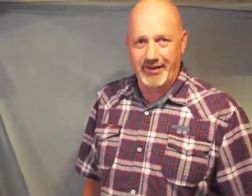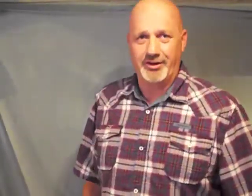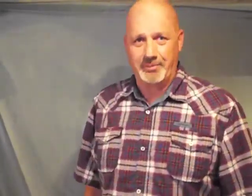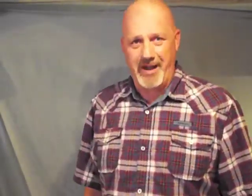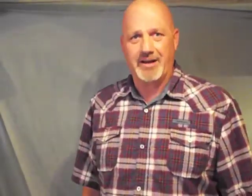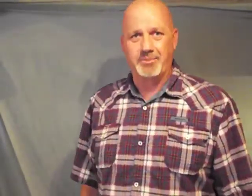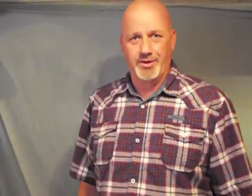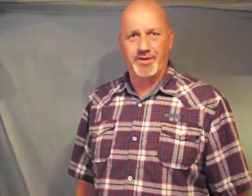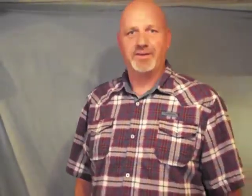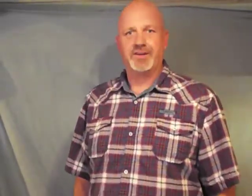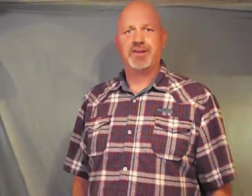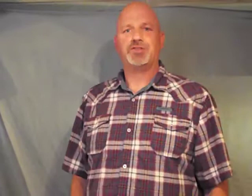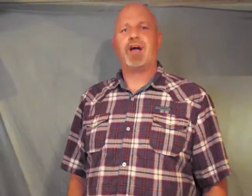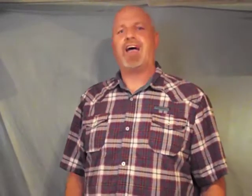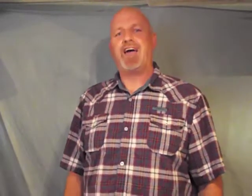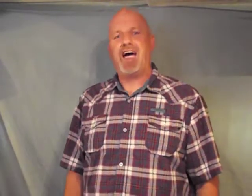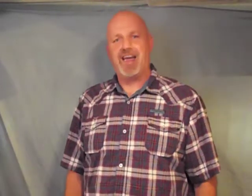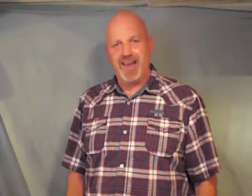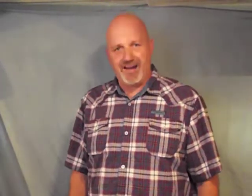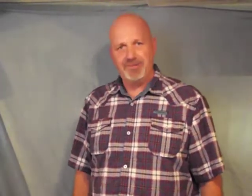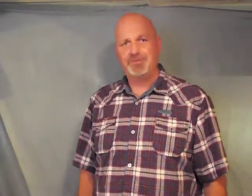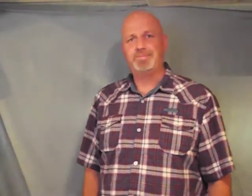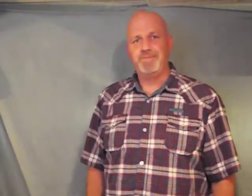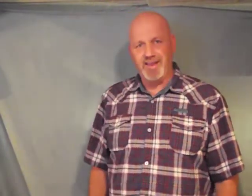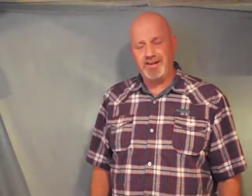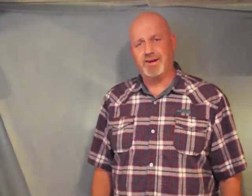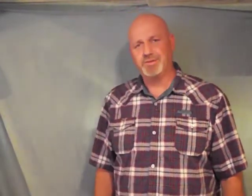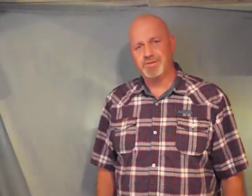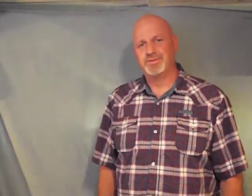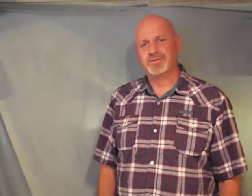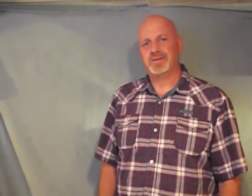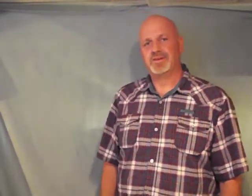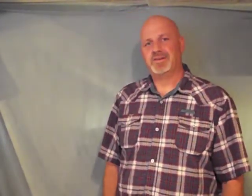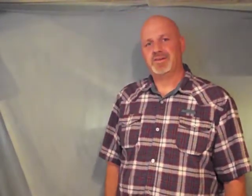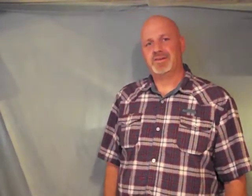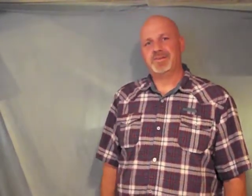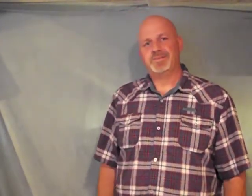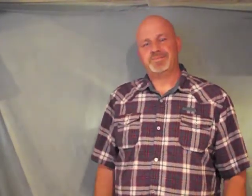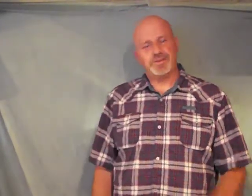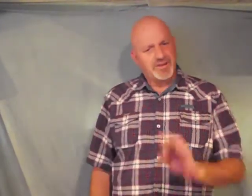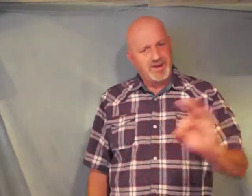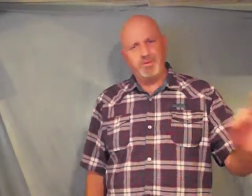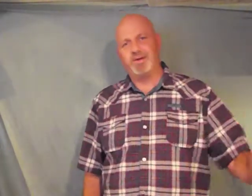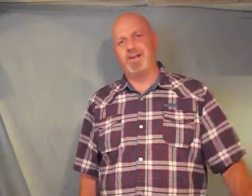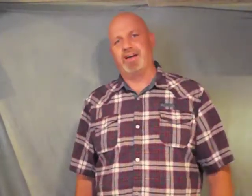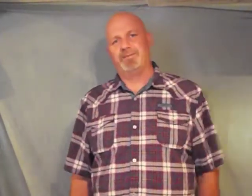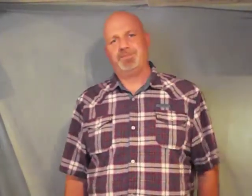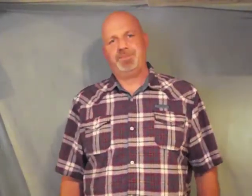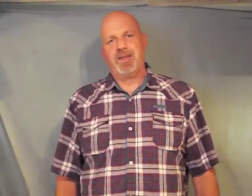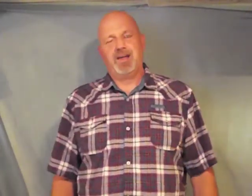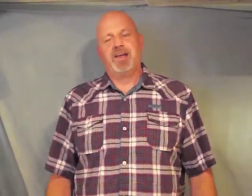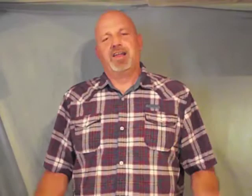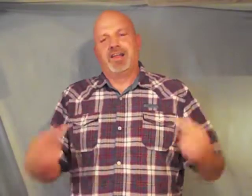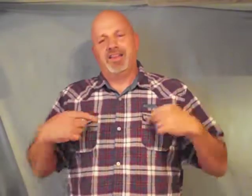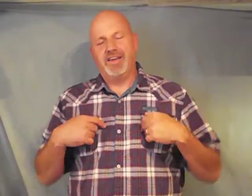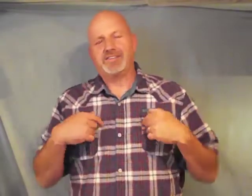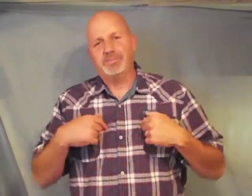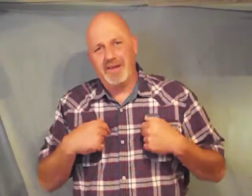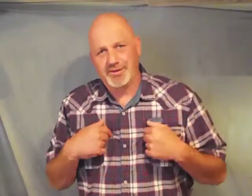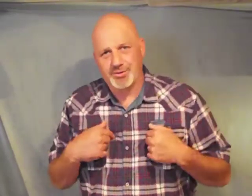on their pocketbook trying to hide out he knows just keep doing that this ministry